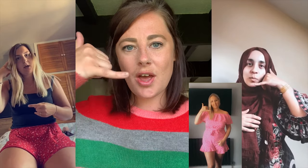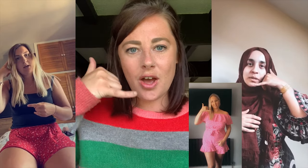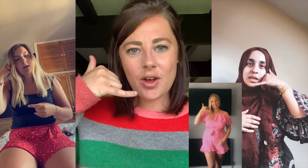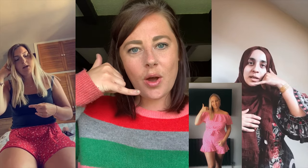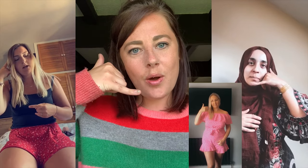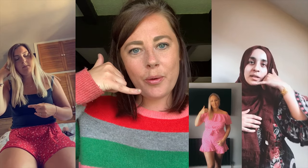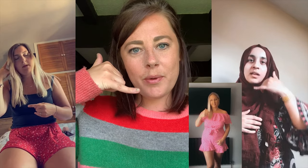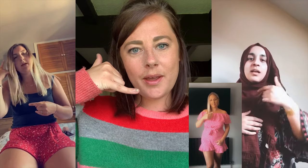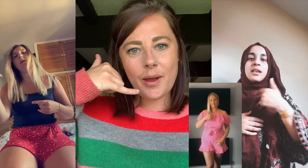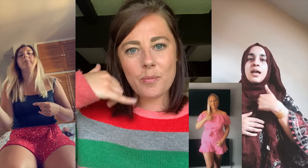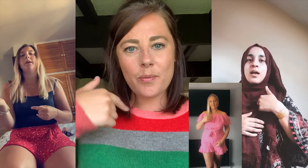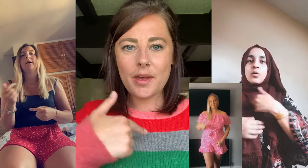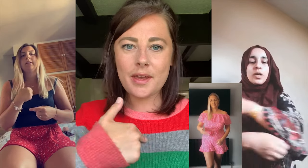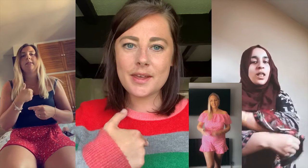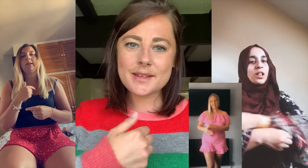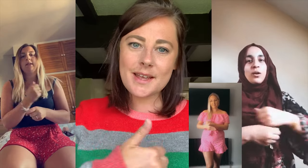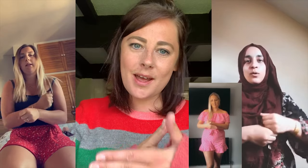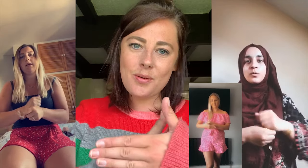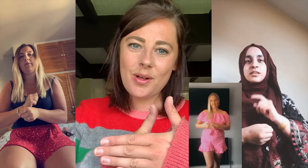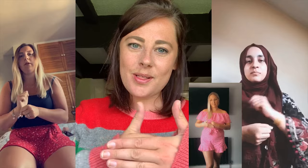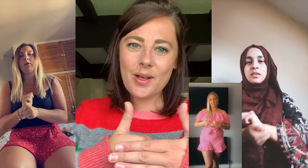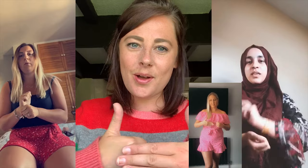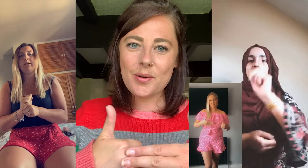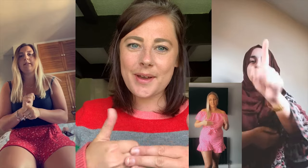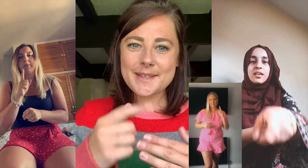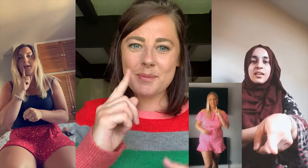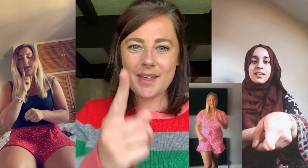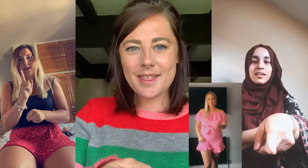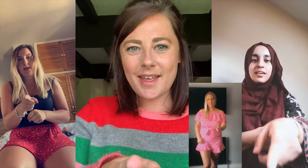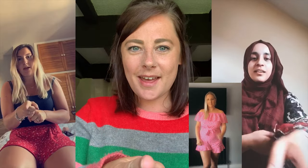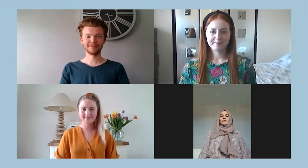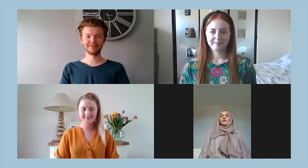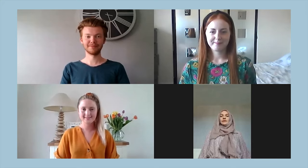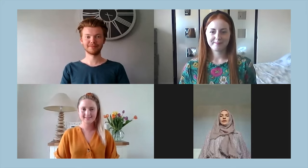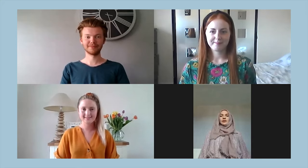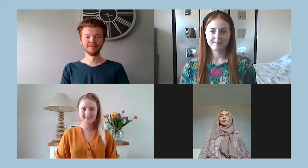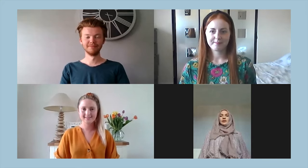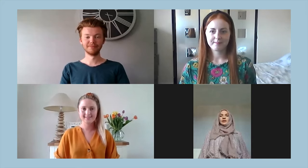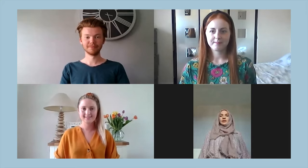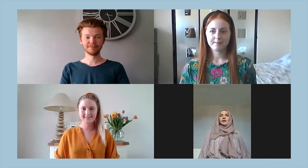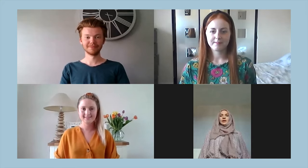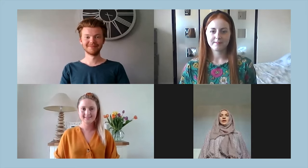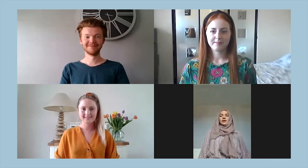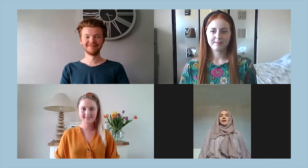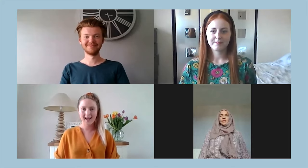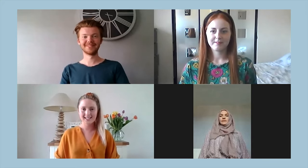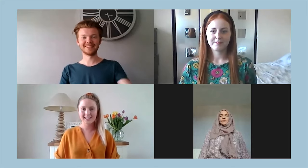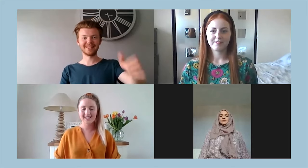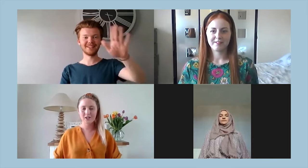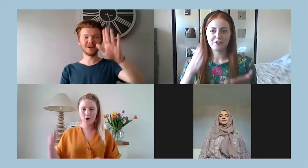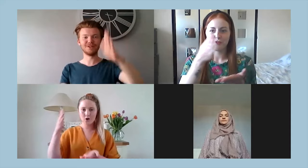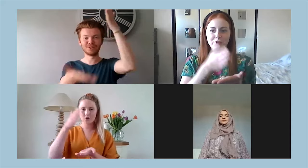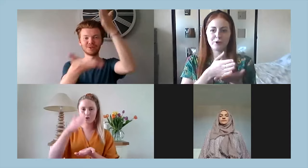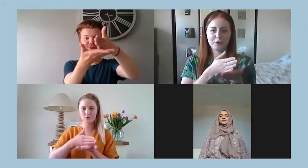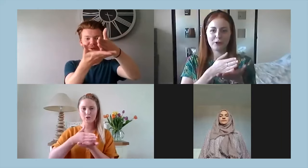call me up Cause I will always be there And I see